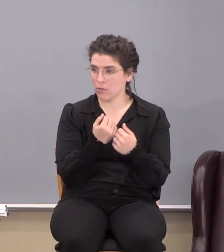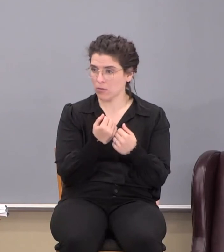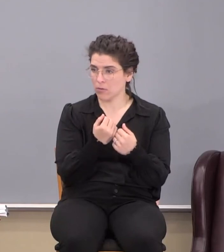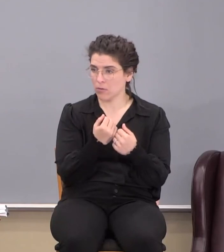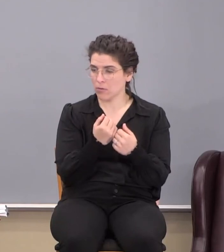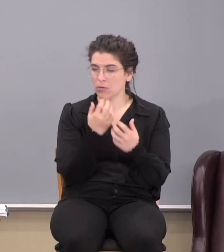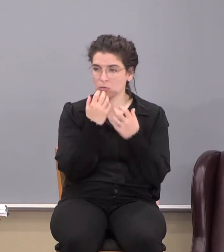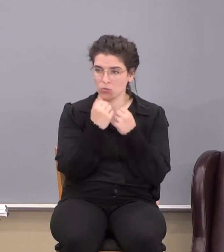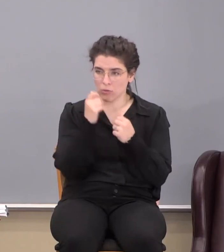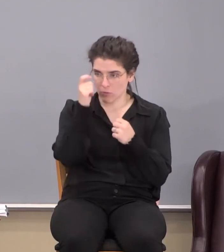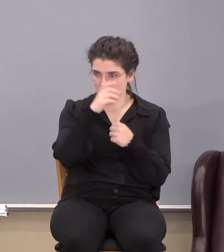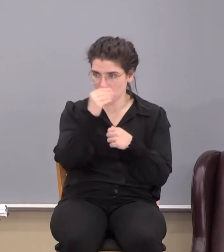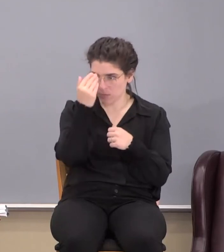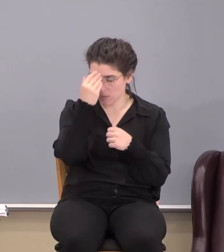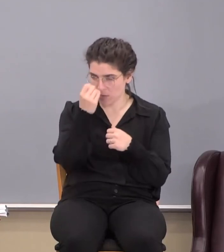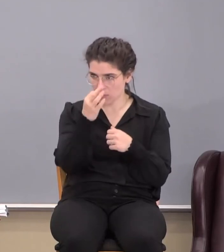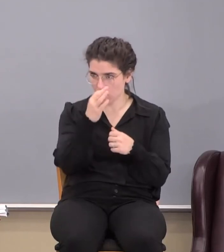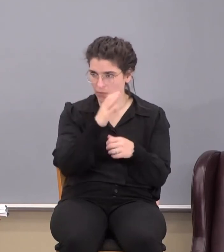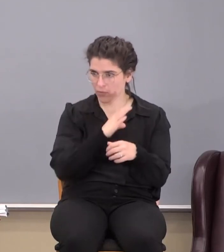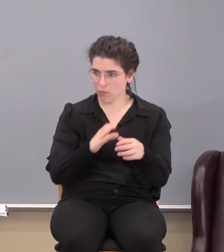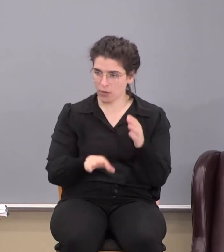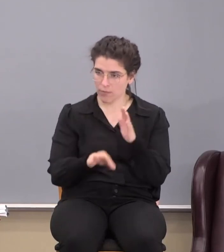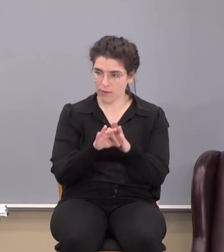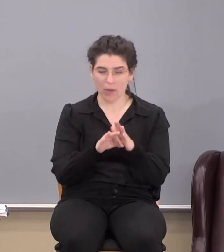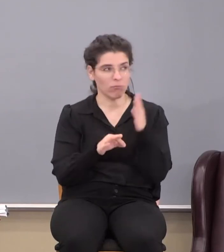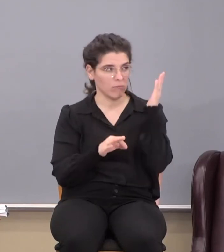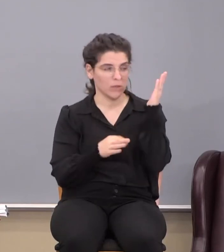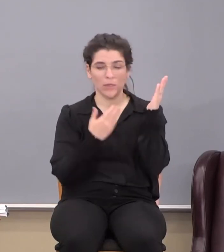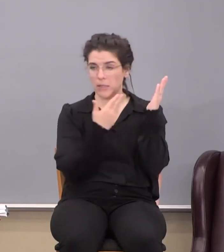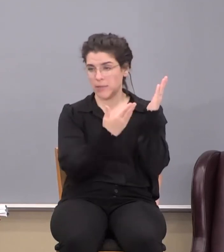Yeah, the treasures of wisdom and knowledge are found in Christ and him alone.